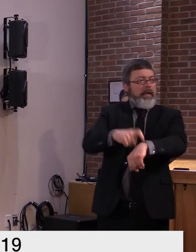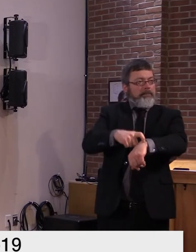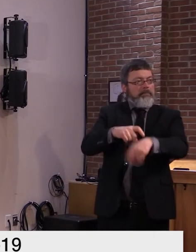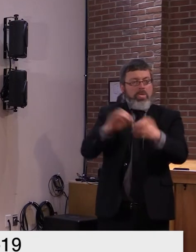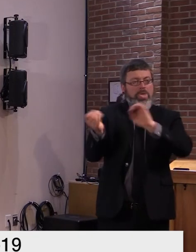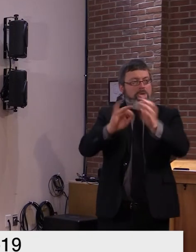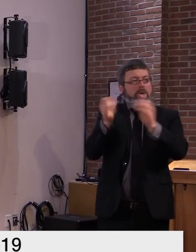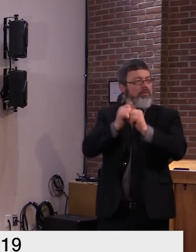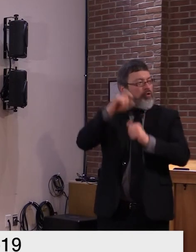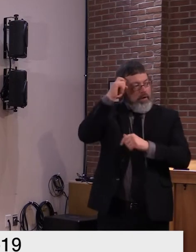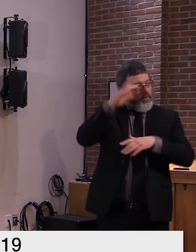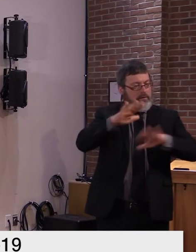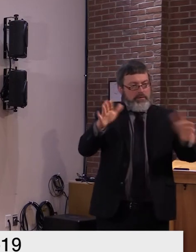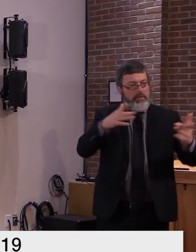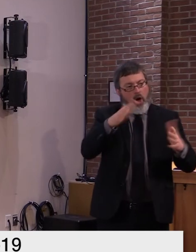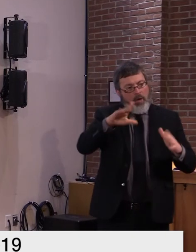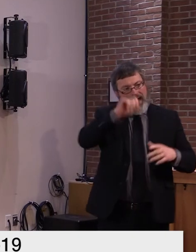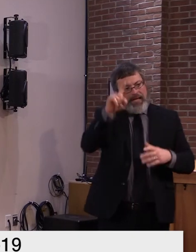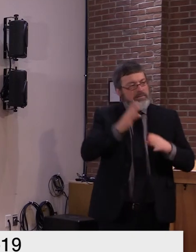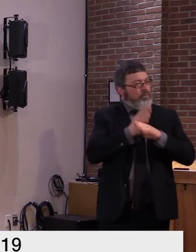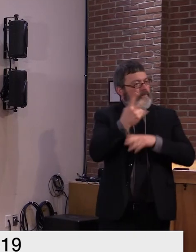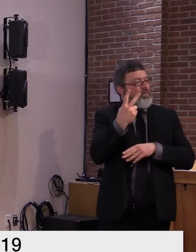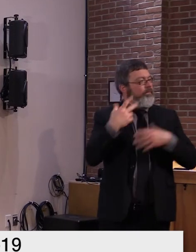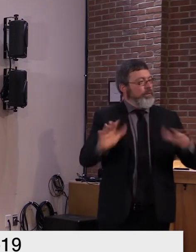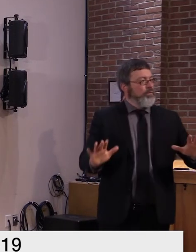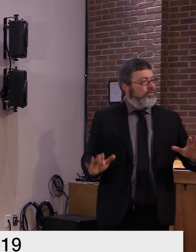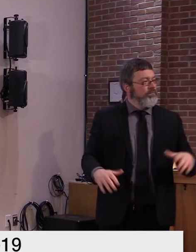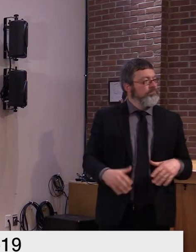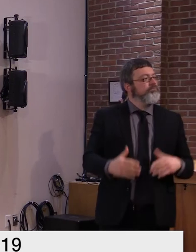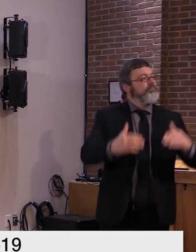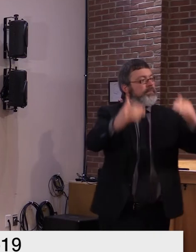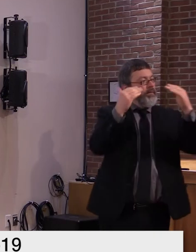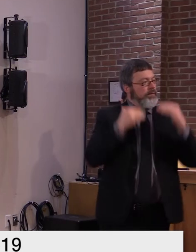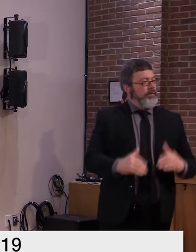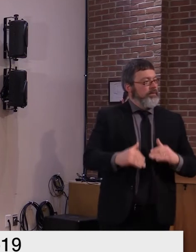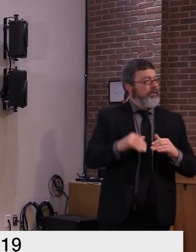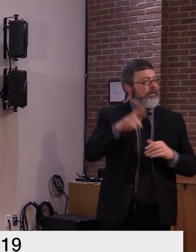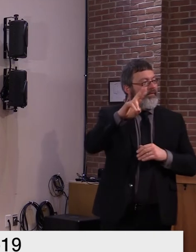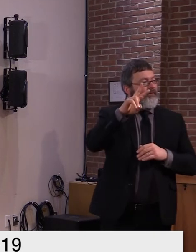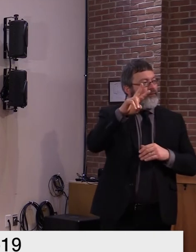We're move to Tom at the Vermont Standard. Tom, Vermont Standard.